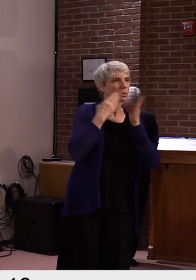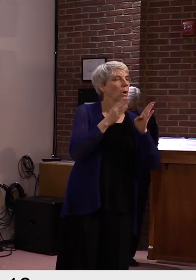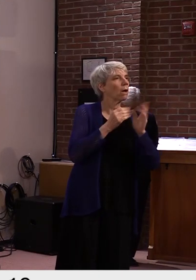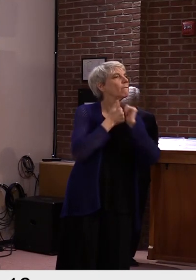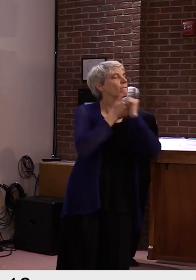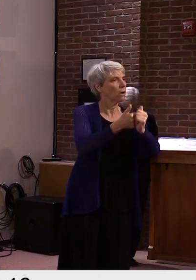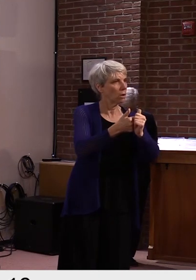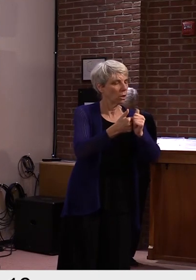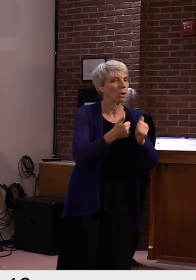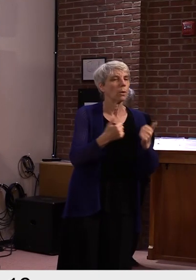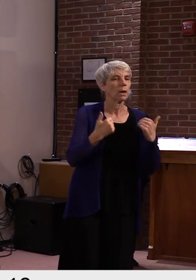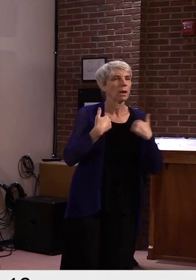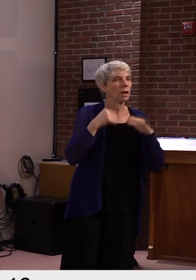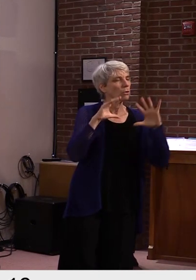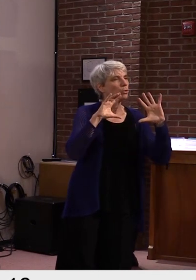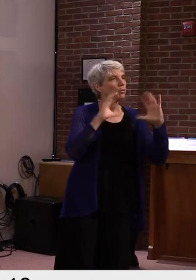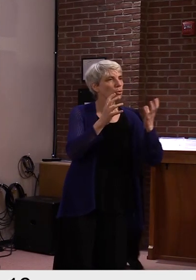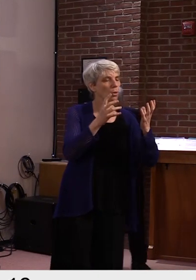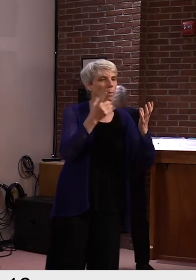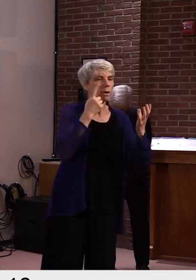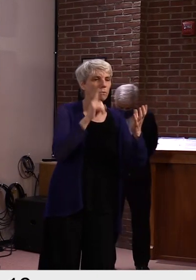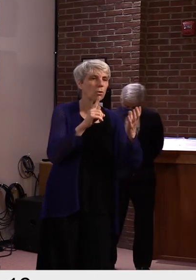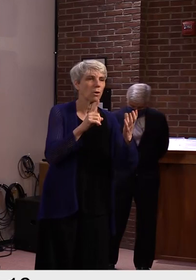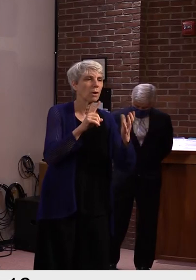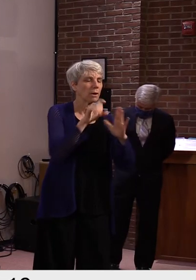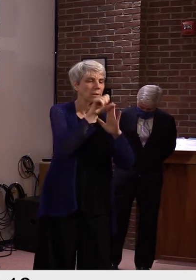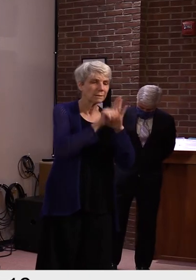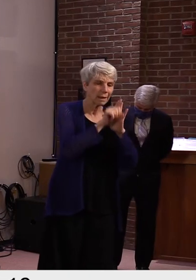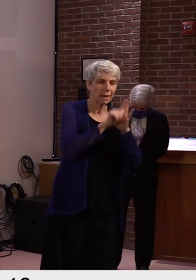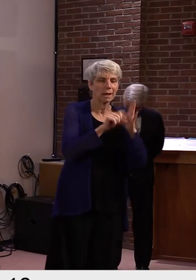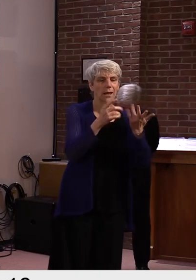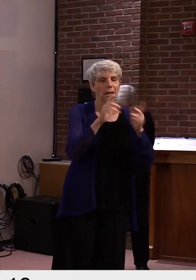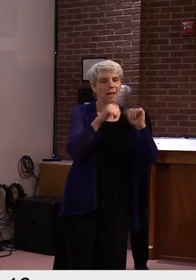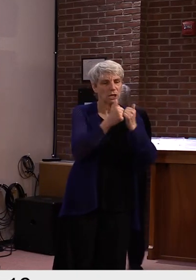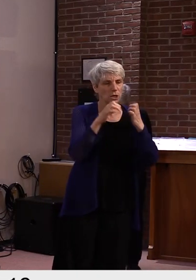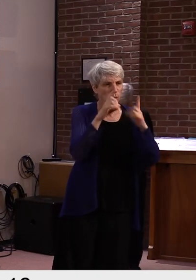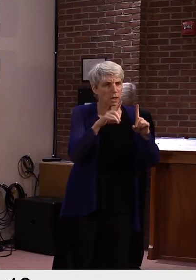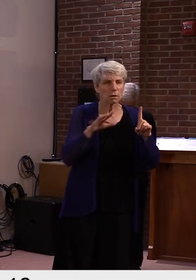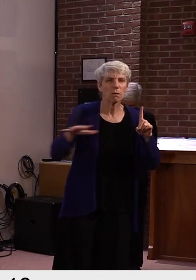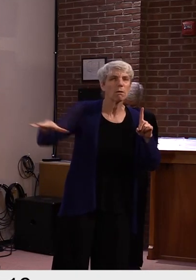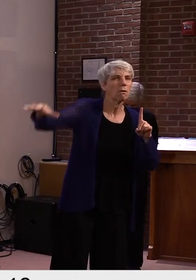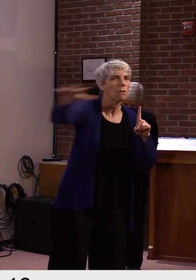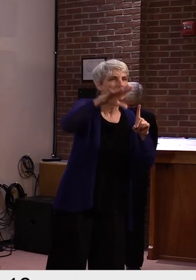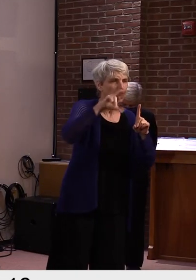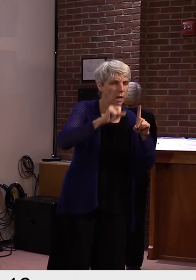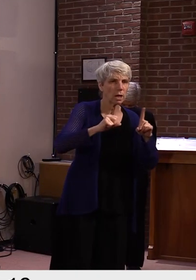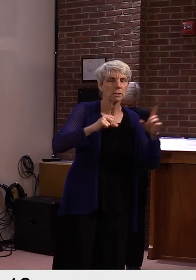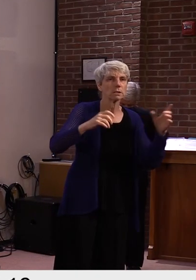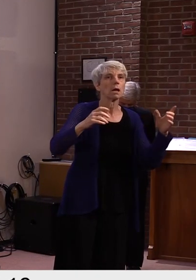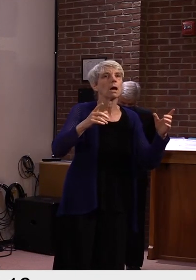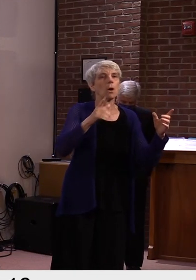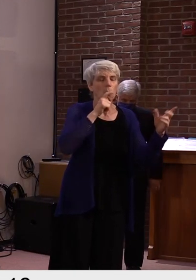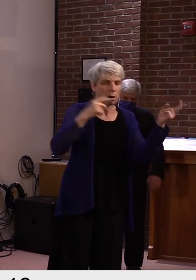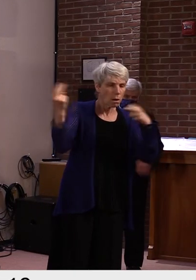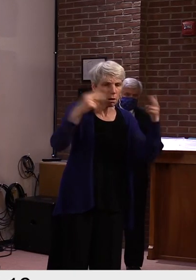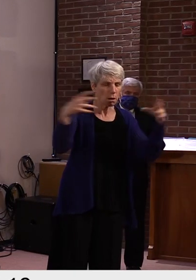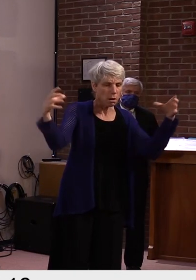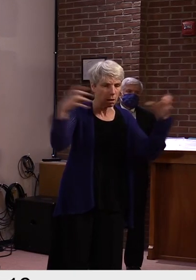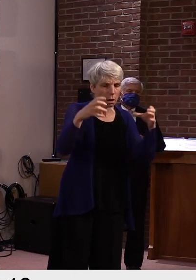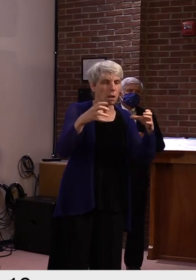the Council of Chiefs of School Officers, which does a really nice job of providing materials for